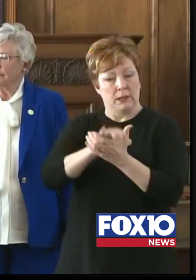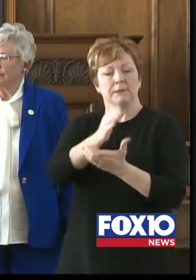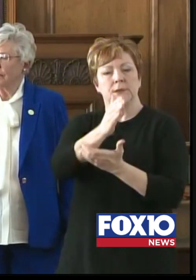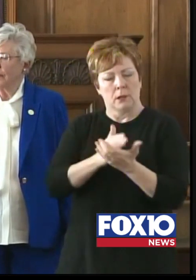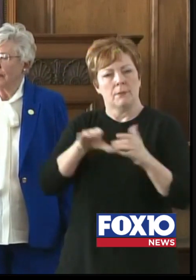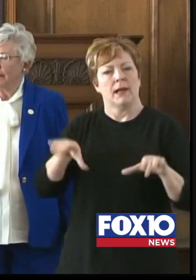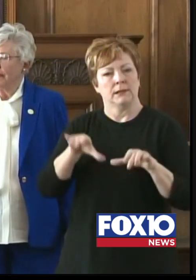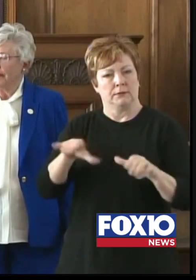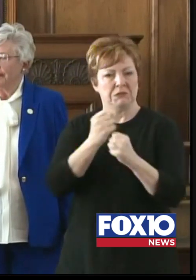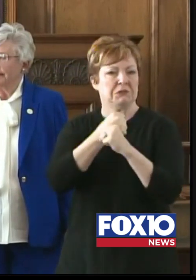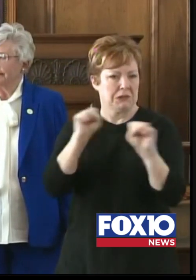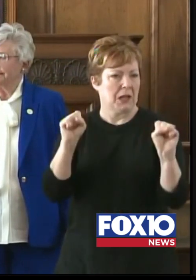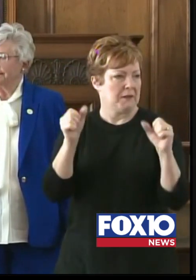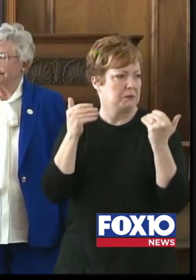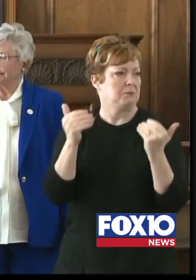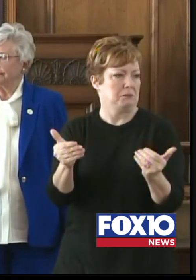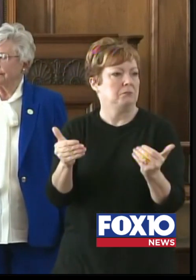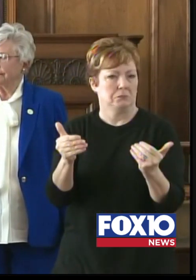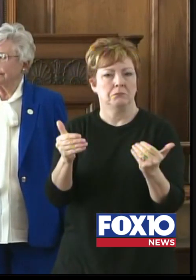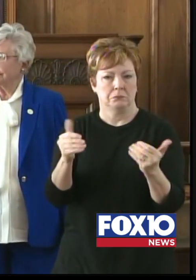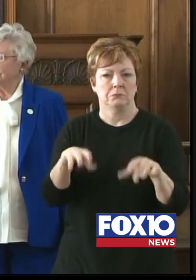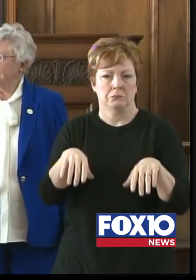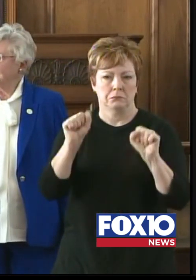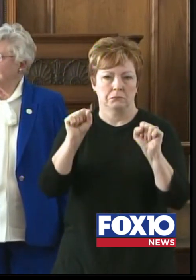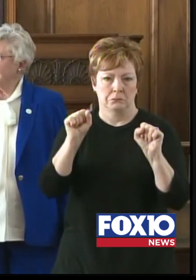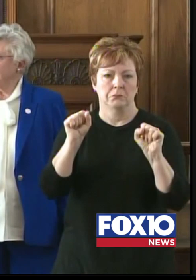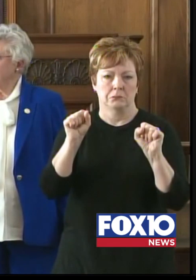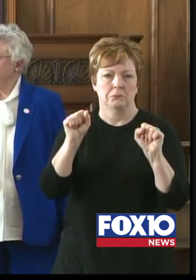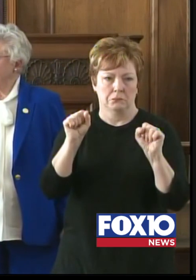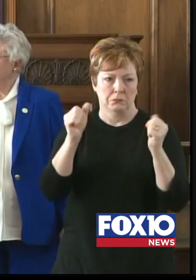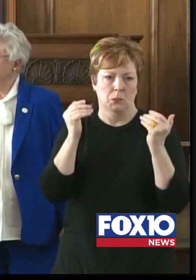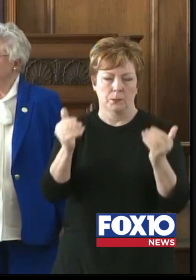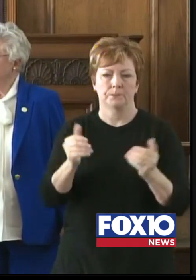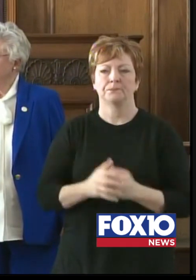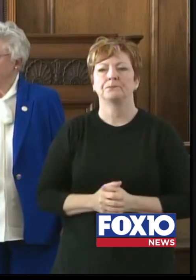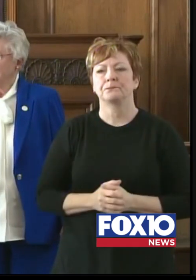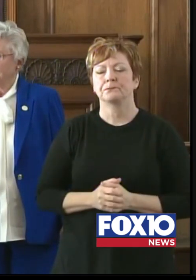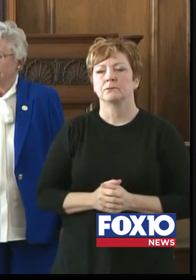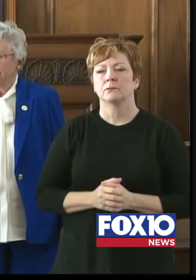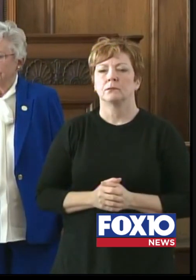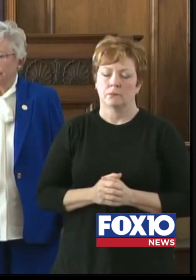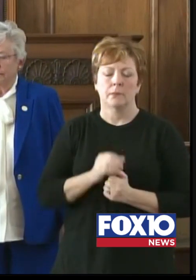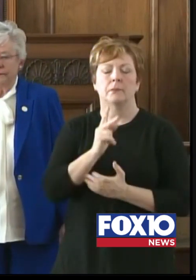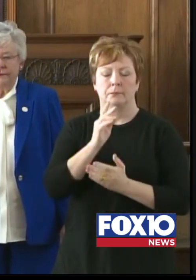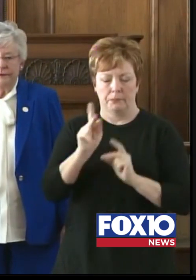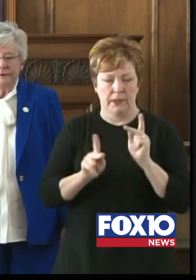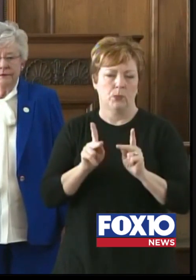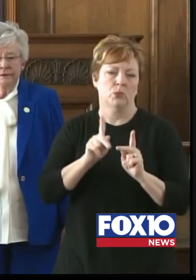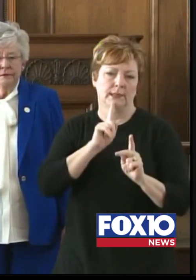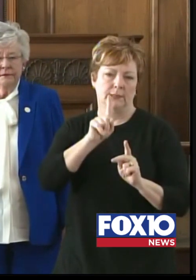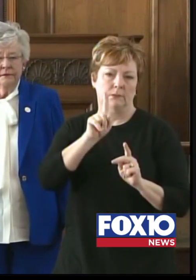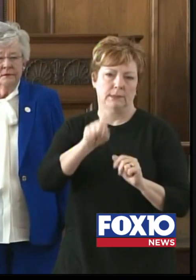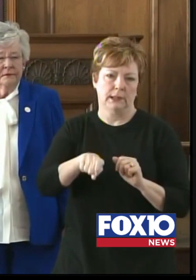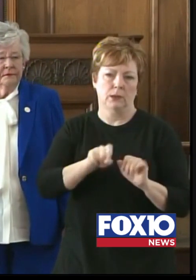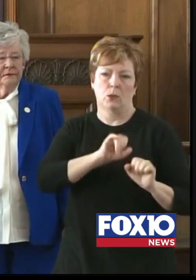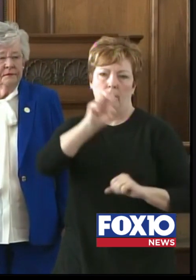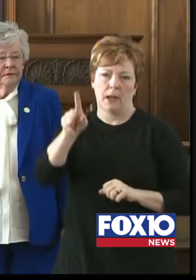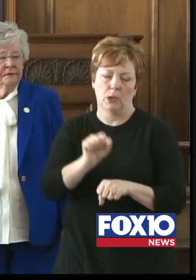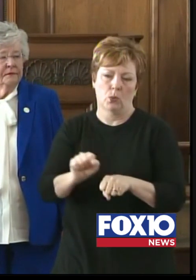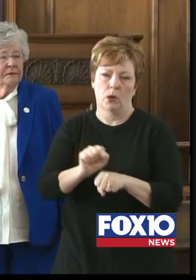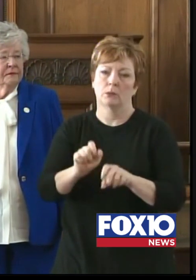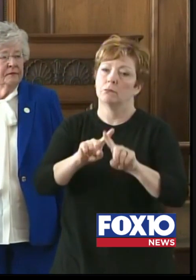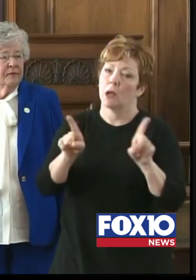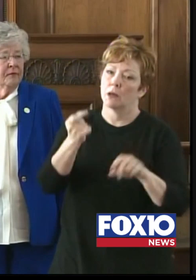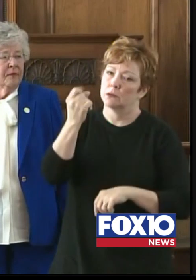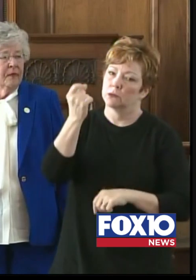that it is safe for Alabamians to resume. Clearly, people certainly do need to return to work and we want to make that as safe as